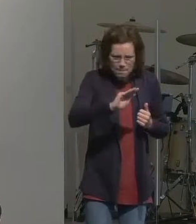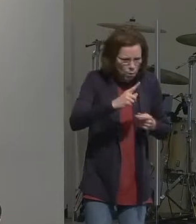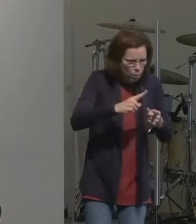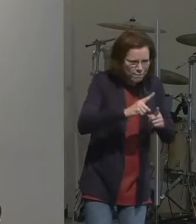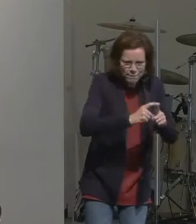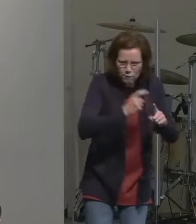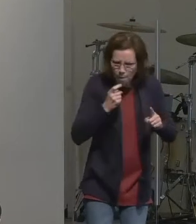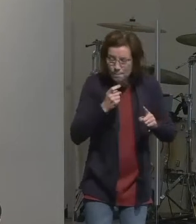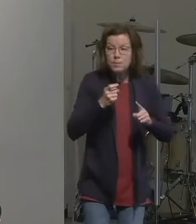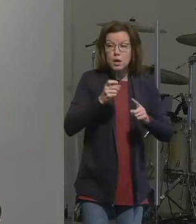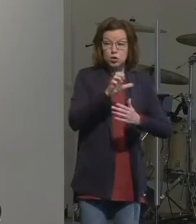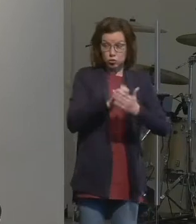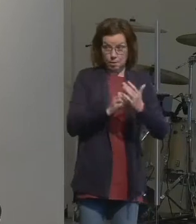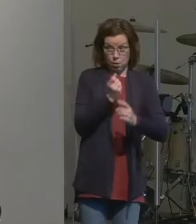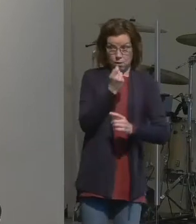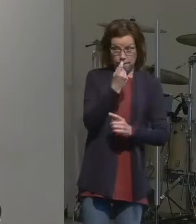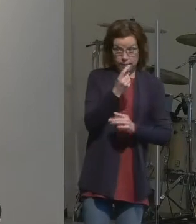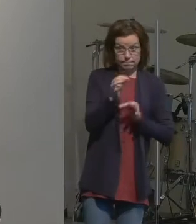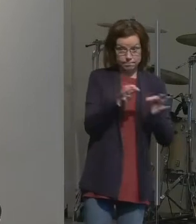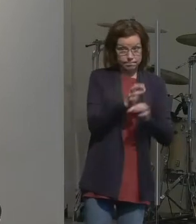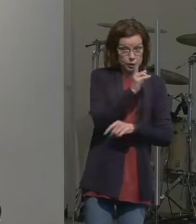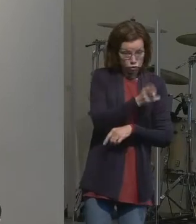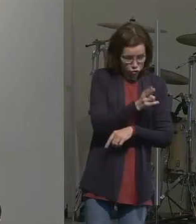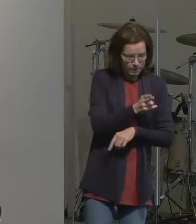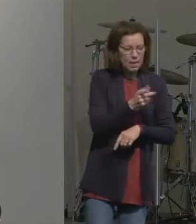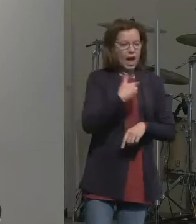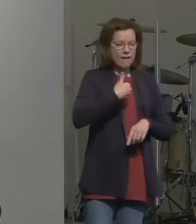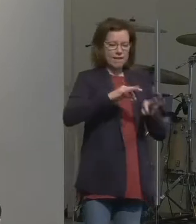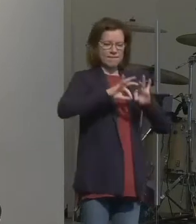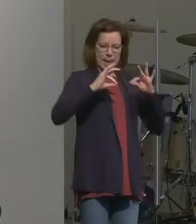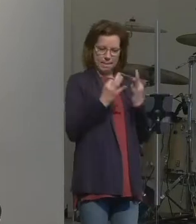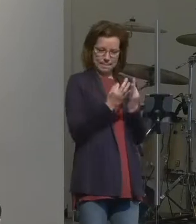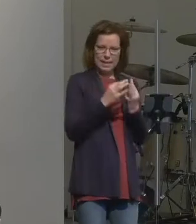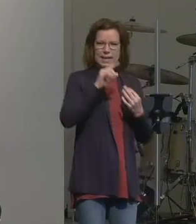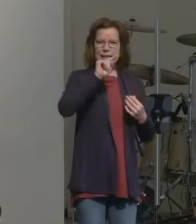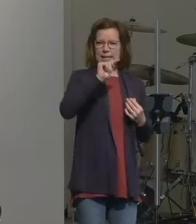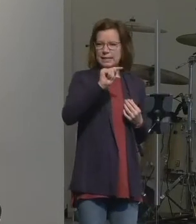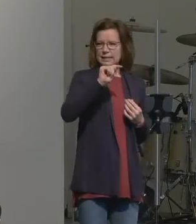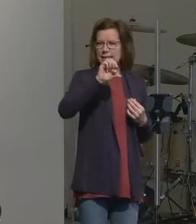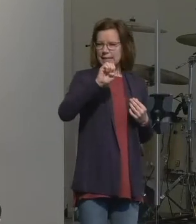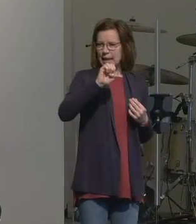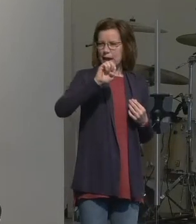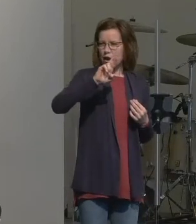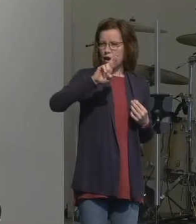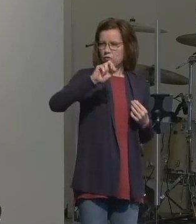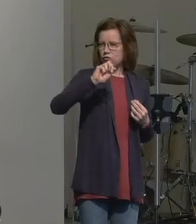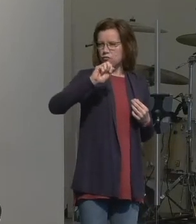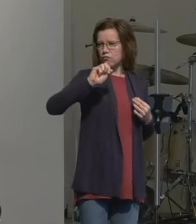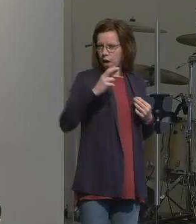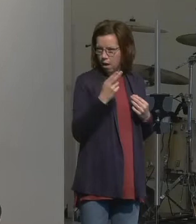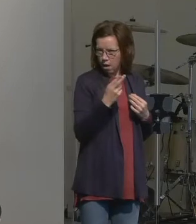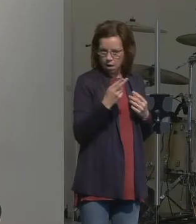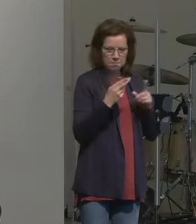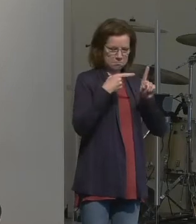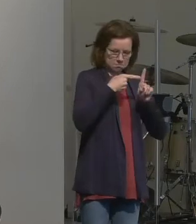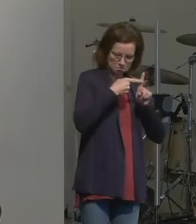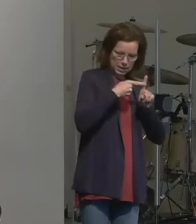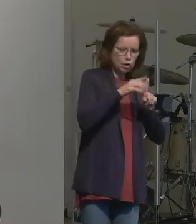In chapter 11, we see a family unit, a man named Terah, Terah, T-E-R-A-H, take his children,